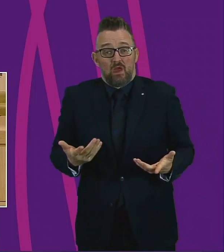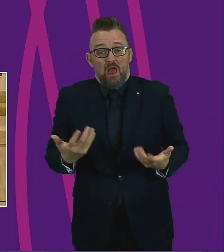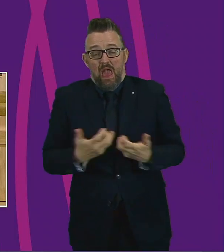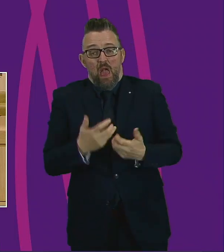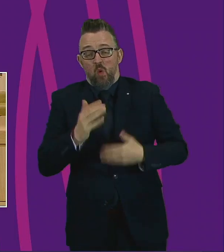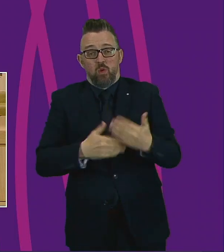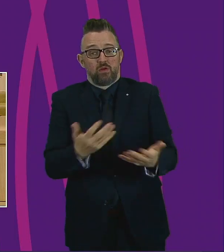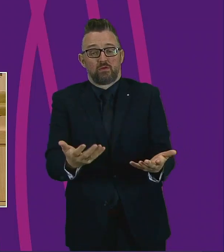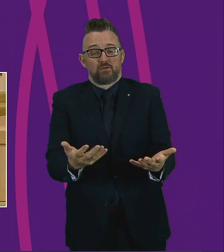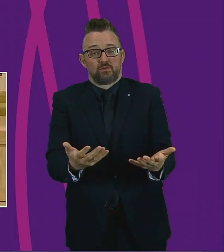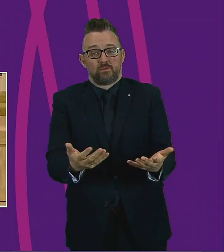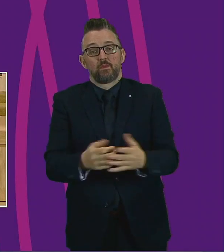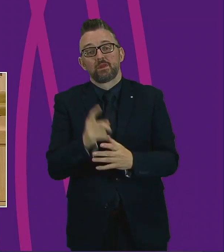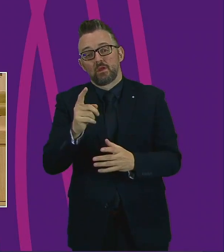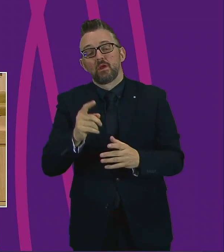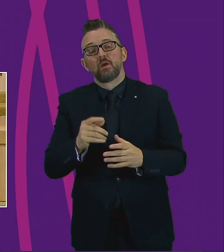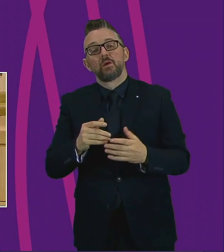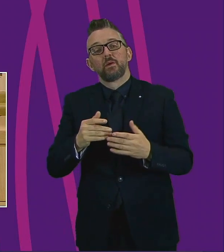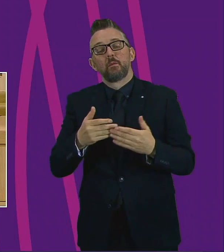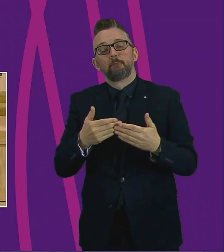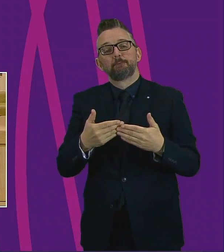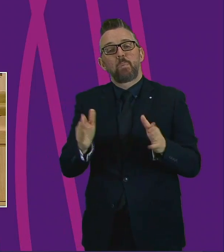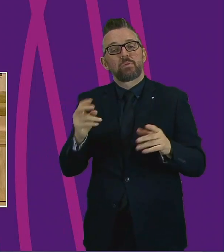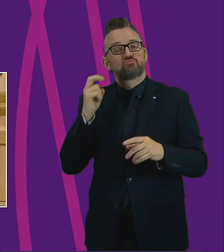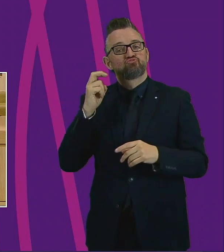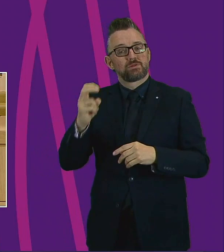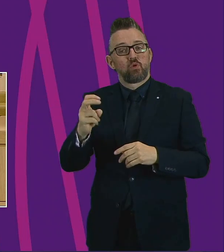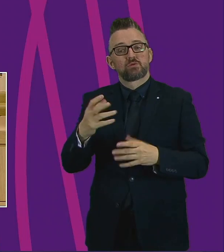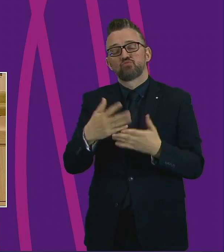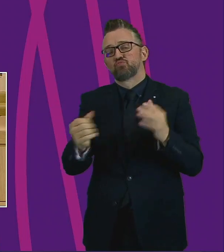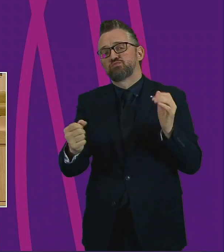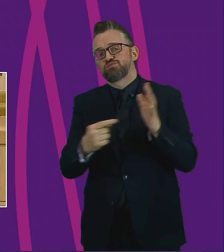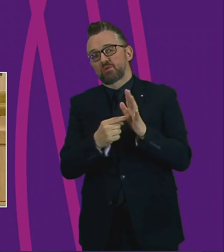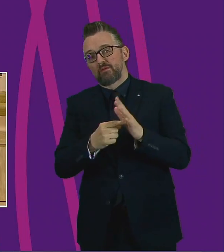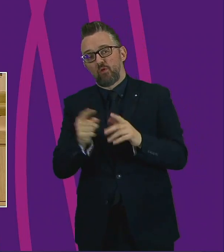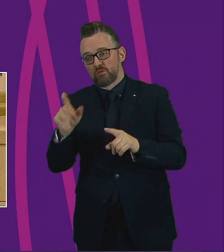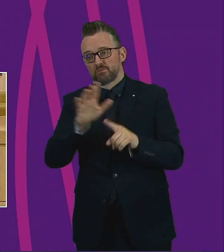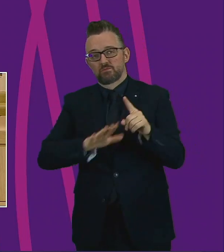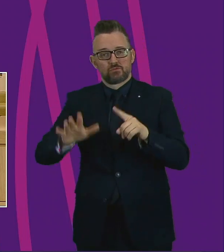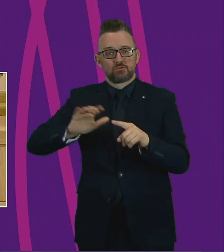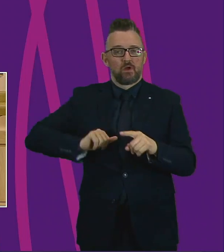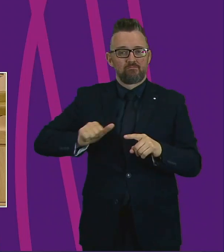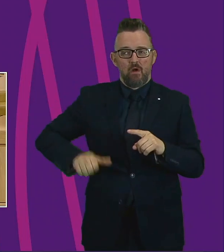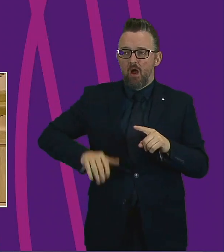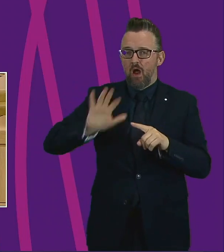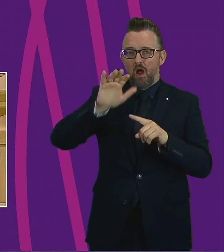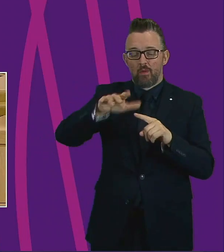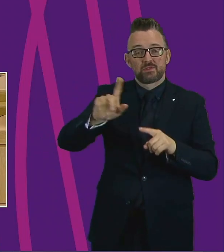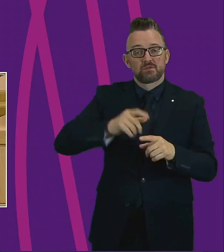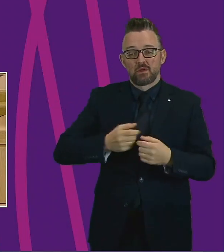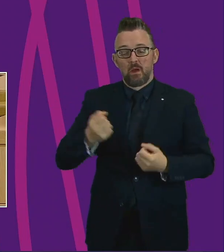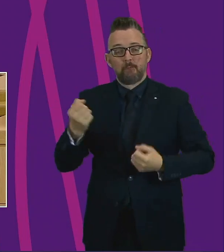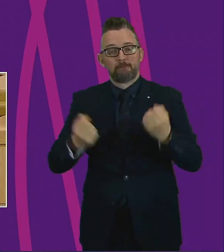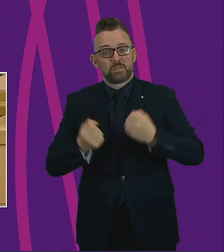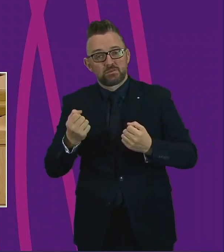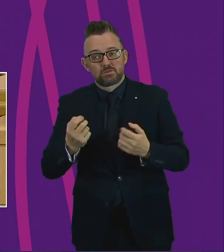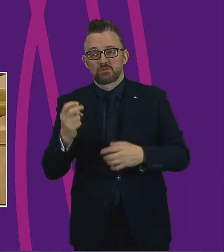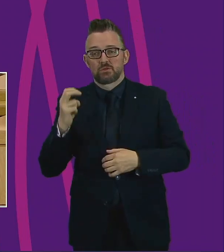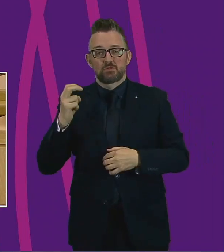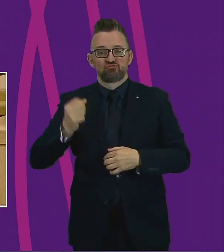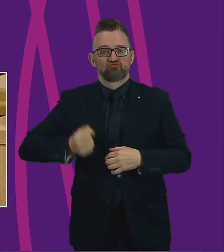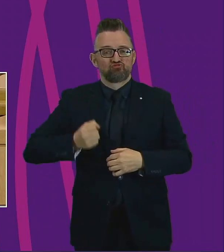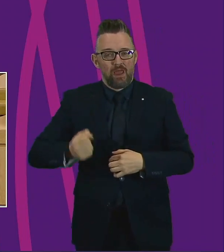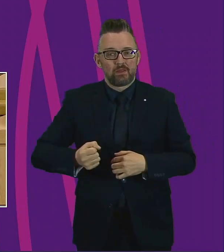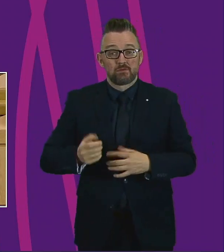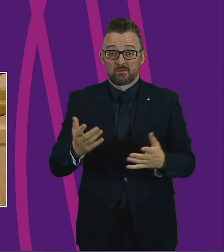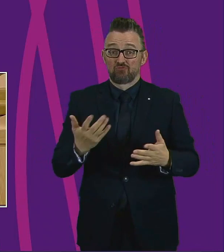Now, public transport is also a crucial issue for our rural communities, where buses and trains are lifeline services.